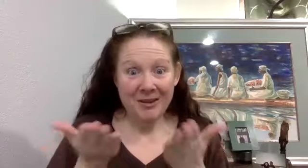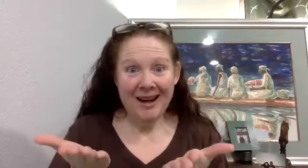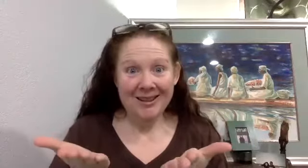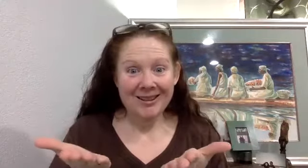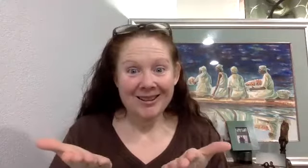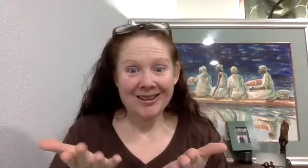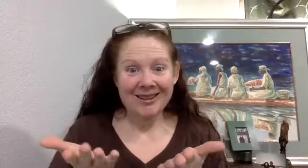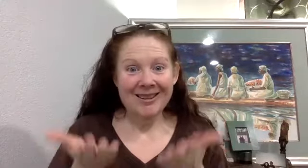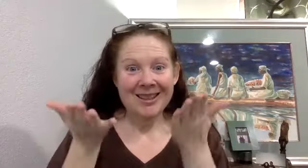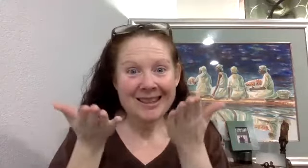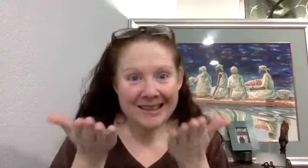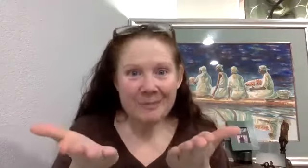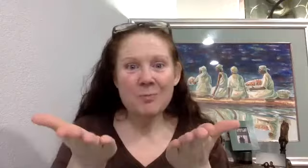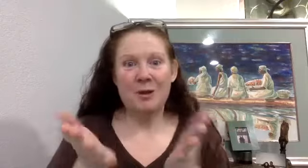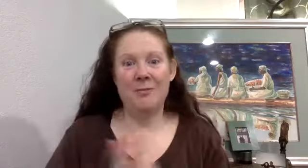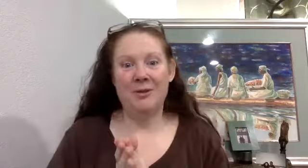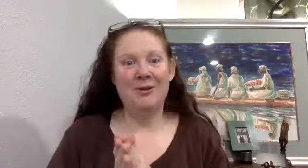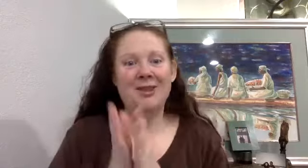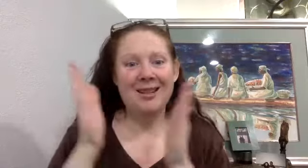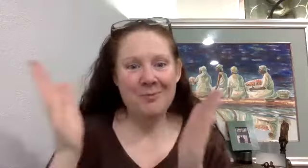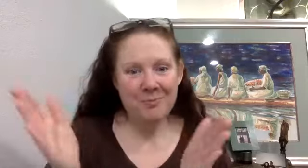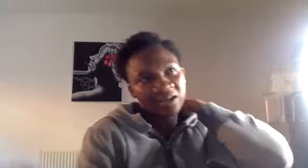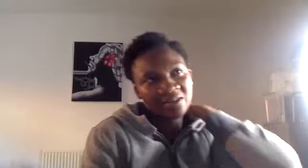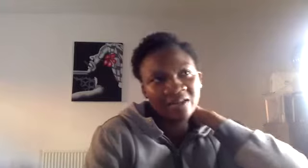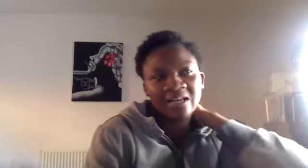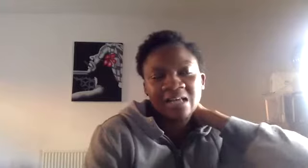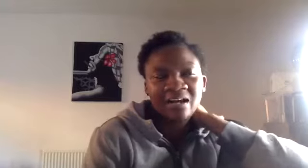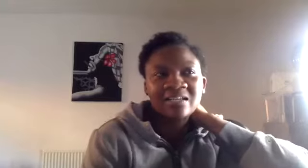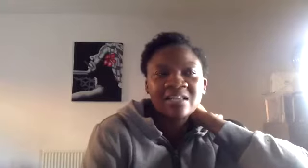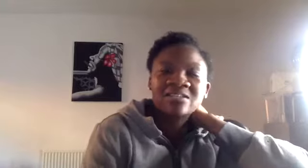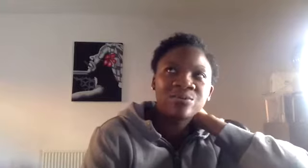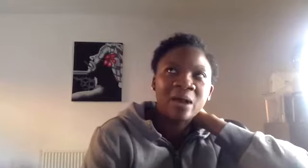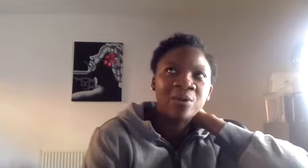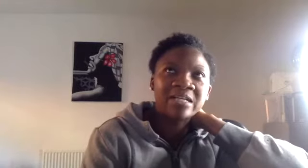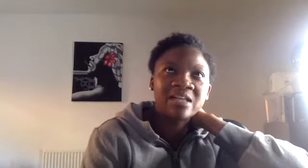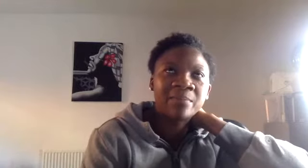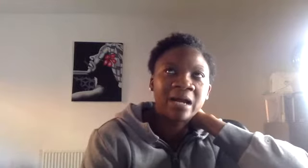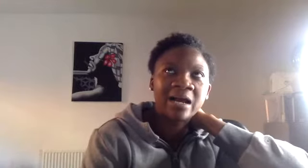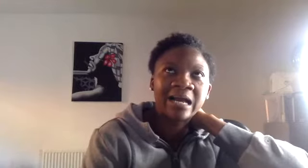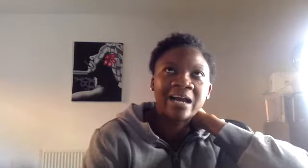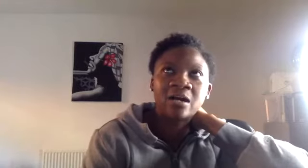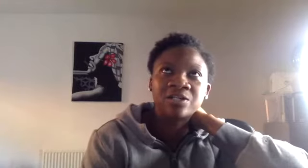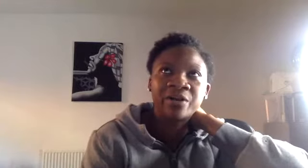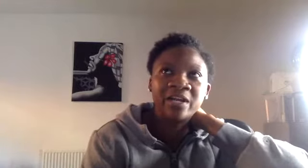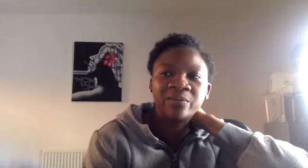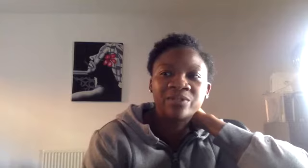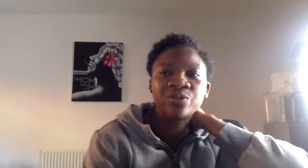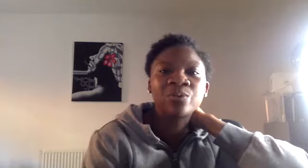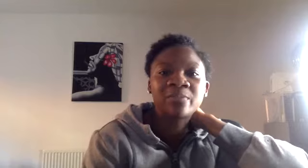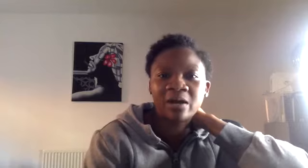right? The symptoms. Yeah. And I think there's that, it's, there's all that work, isn't there by like Eckhart Tolle, which talks about